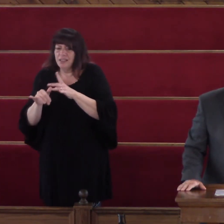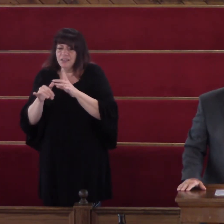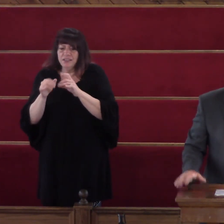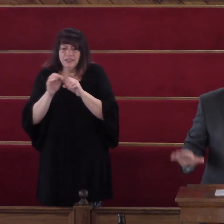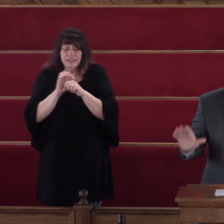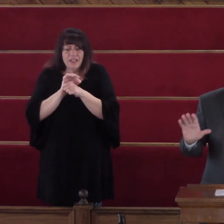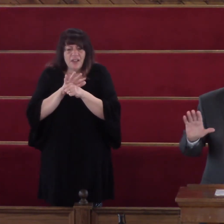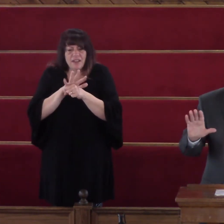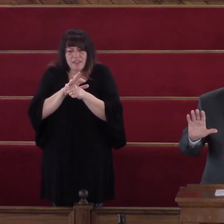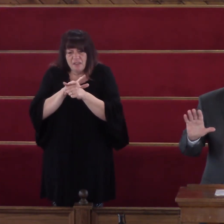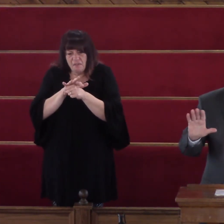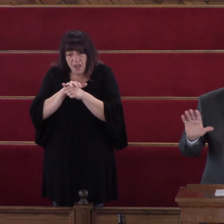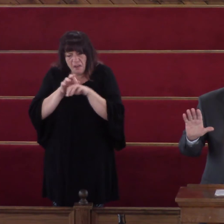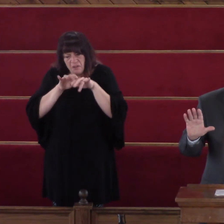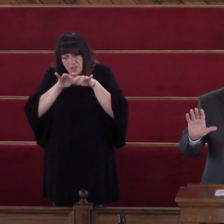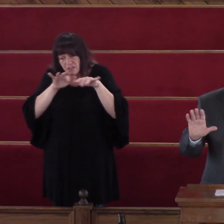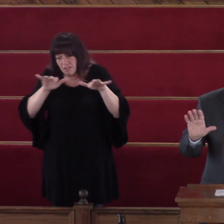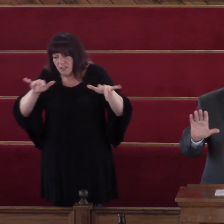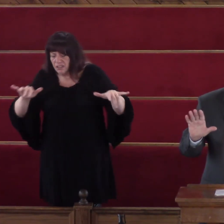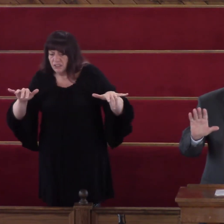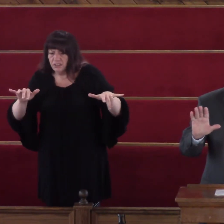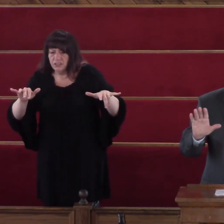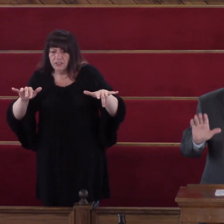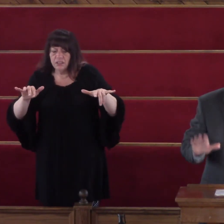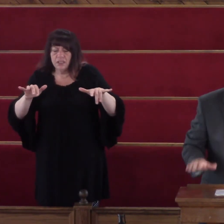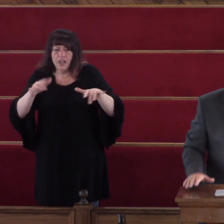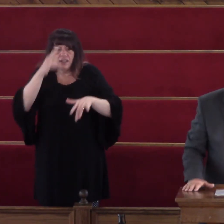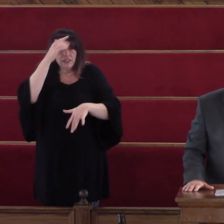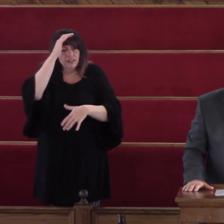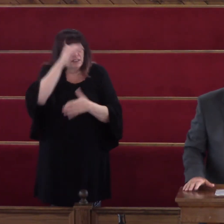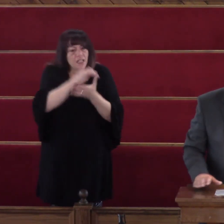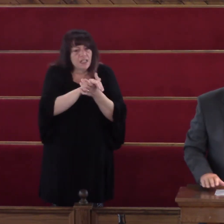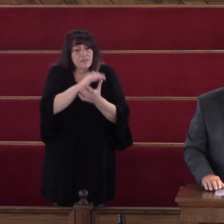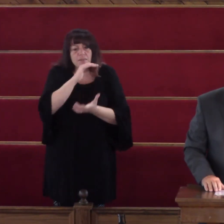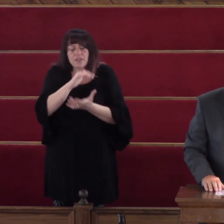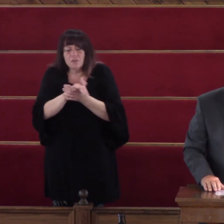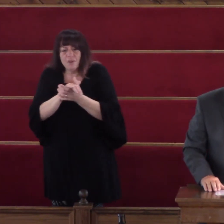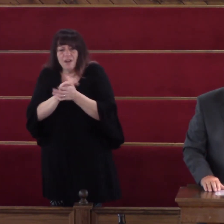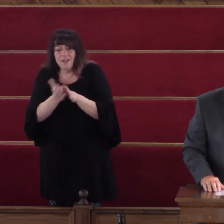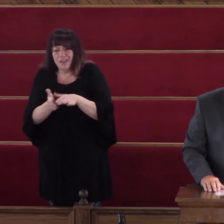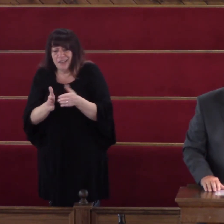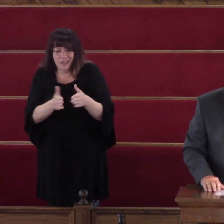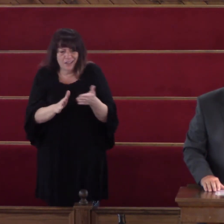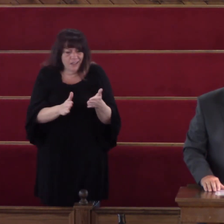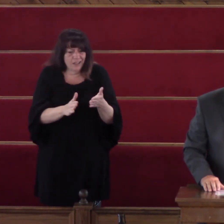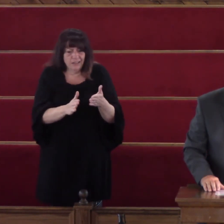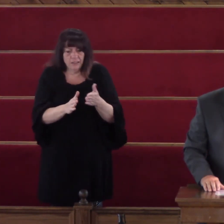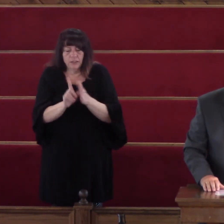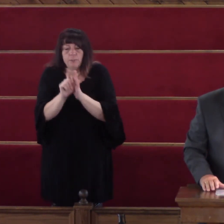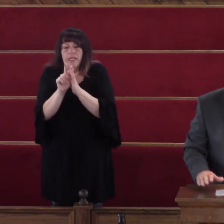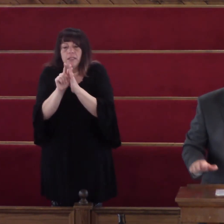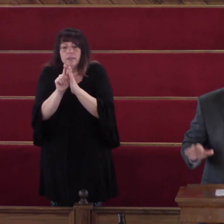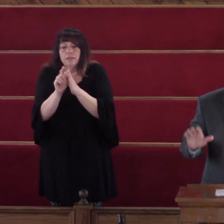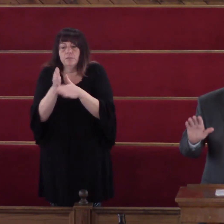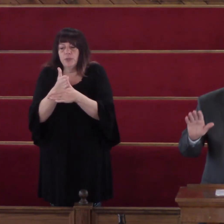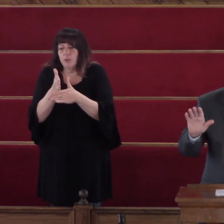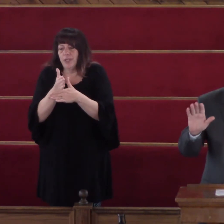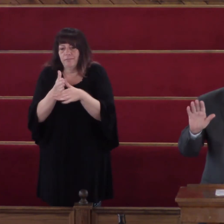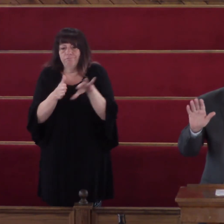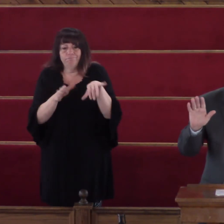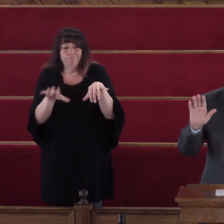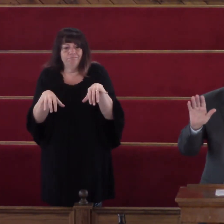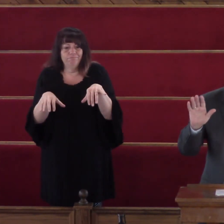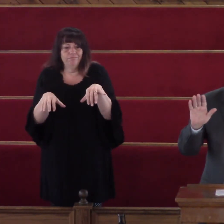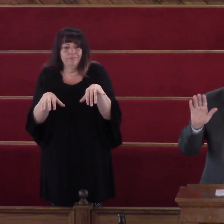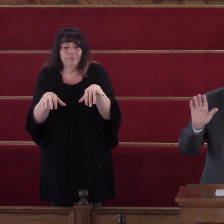some of them Just within minutes Of each other And the thought Went through my